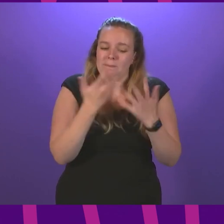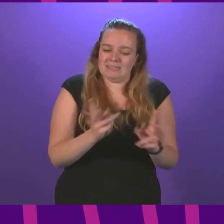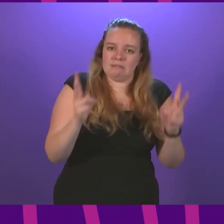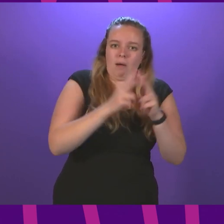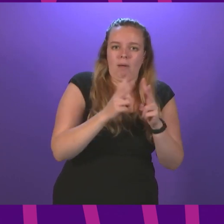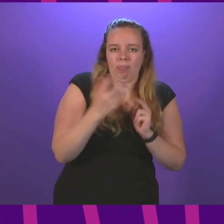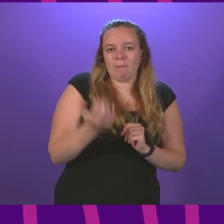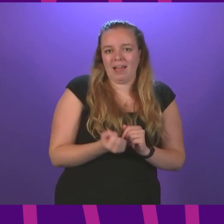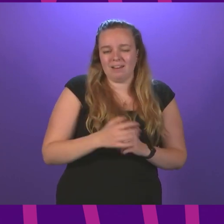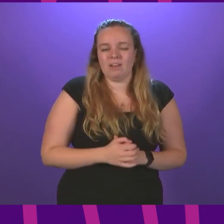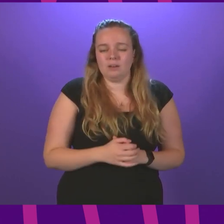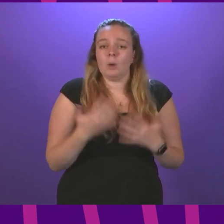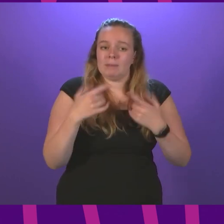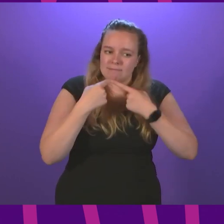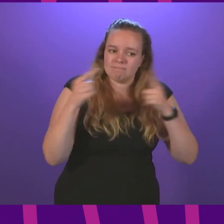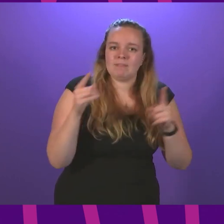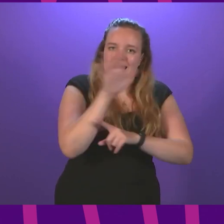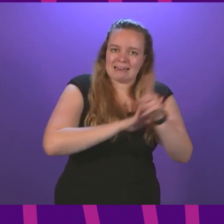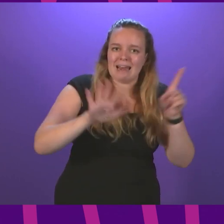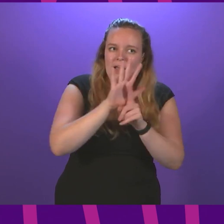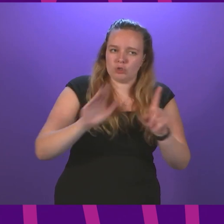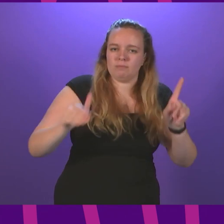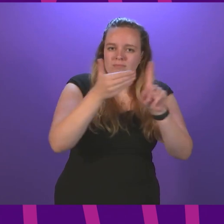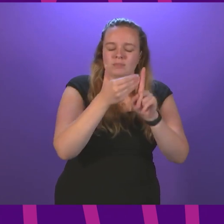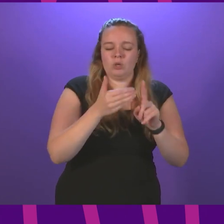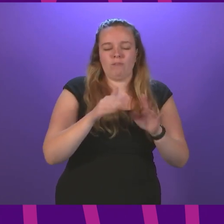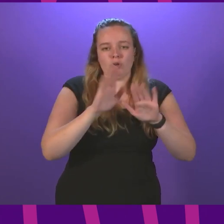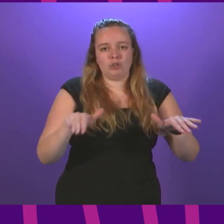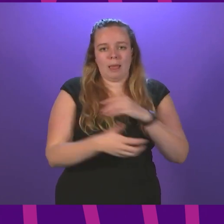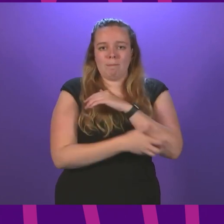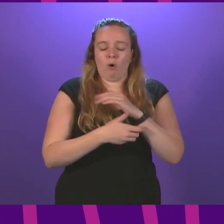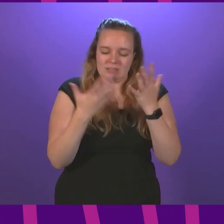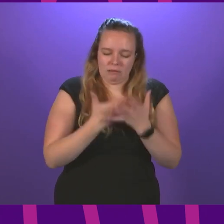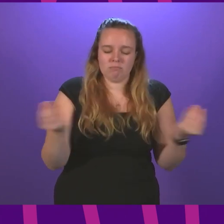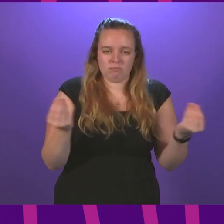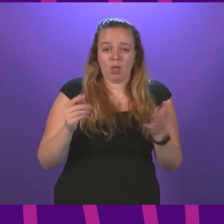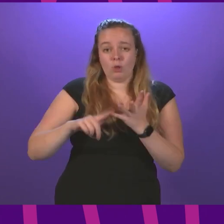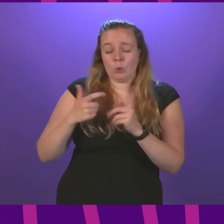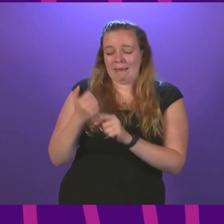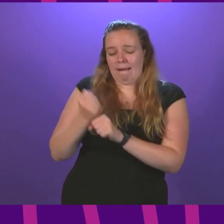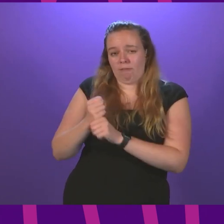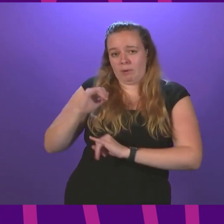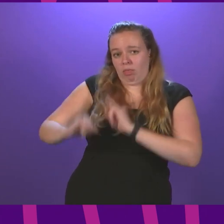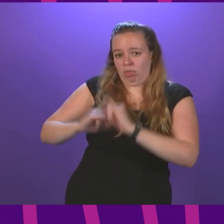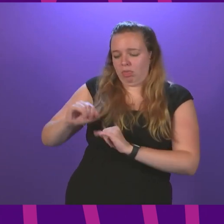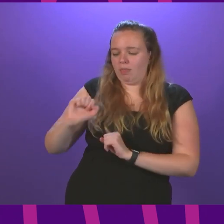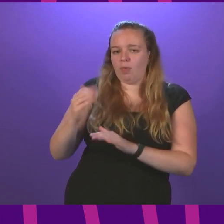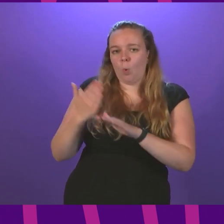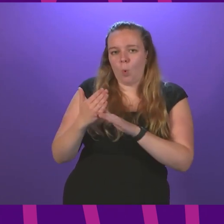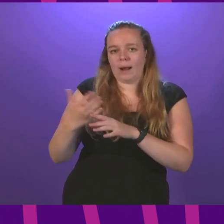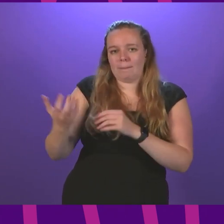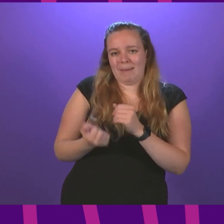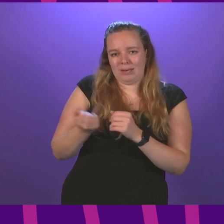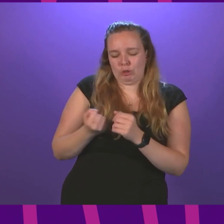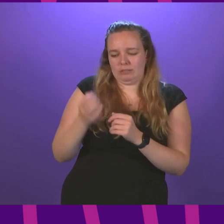benefit. And we've declared a national mission to eradicate child poverty. While the UK Government are criticised by the Work and Pensions Committee